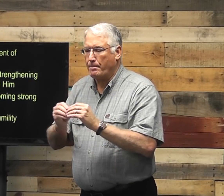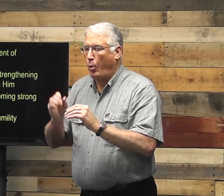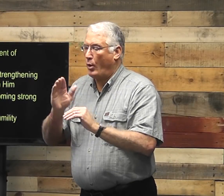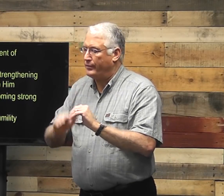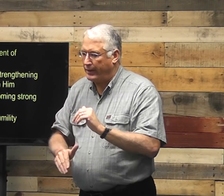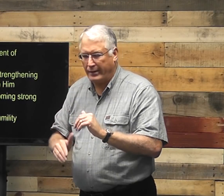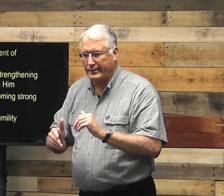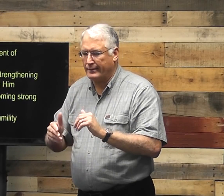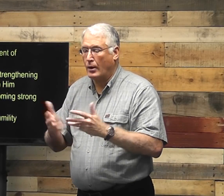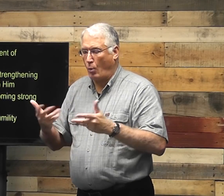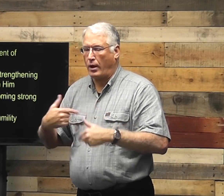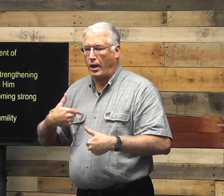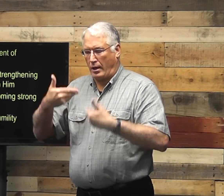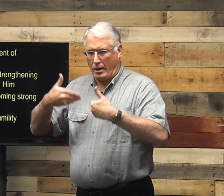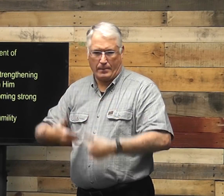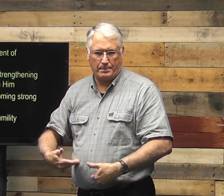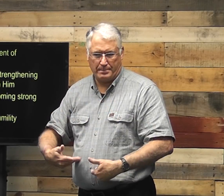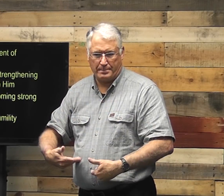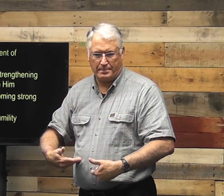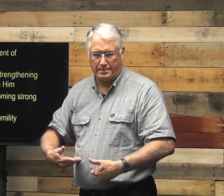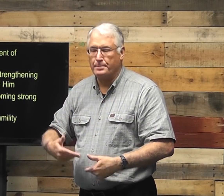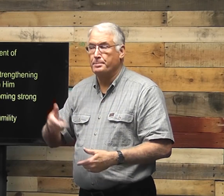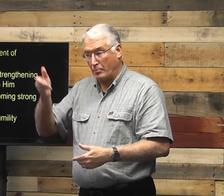I am not more than what I am.